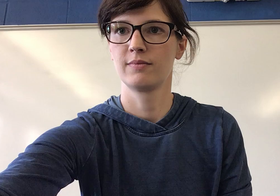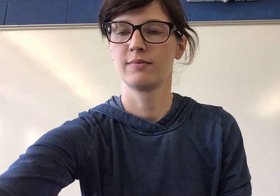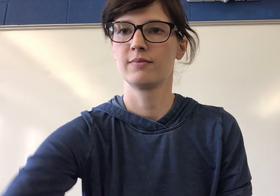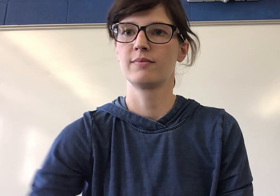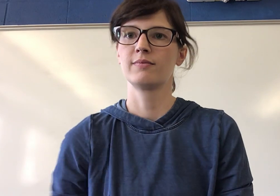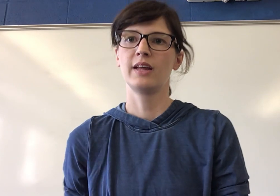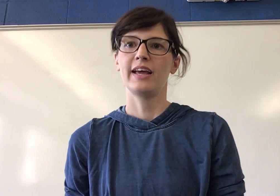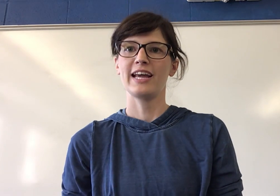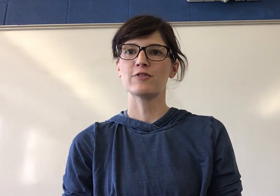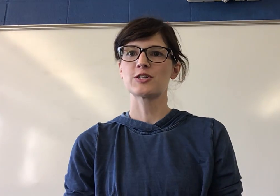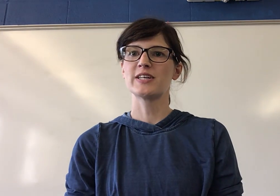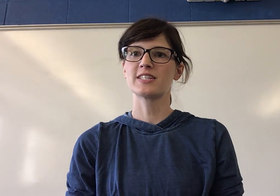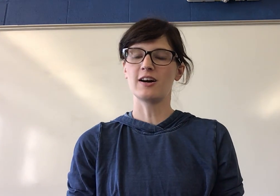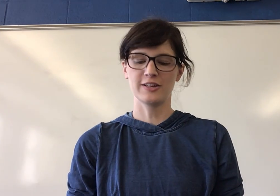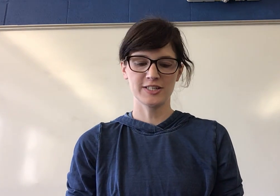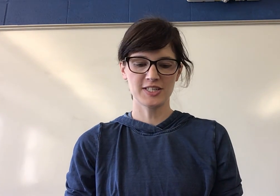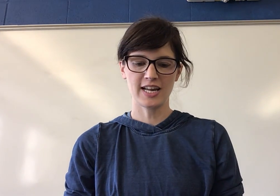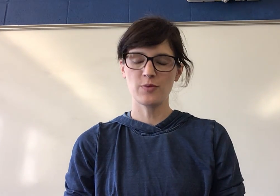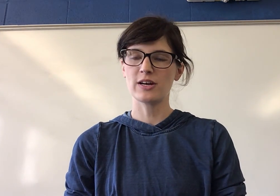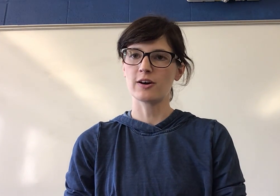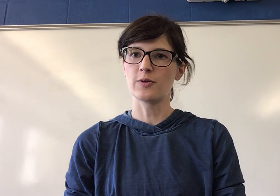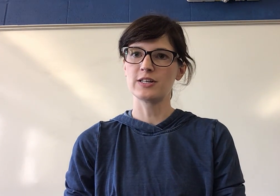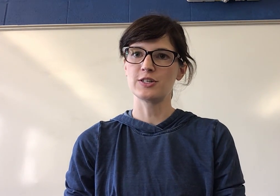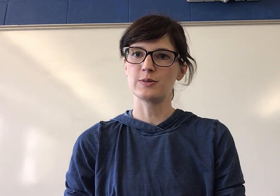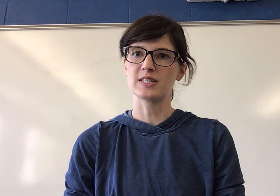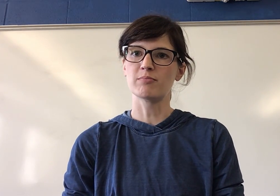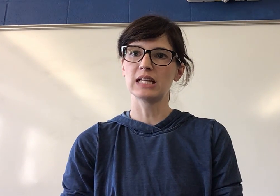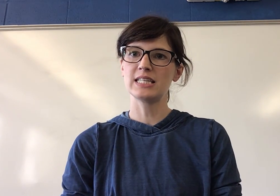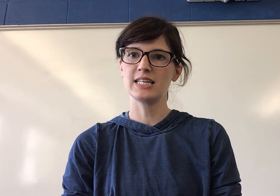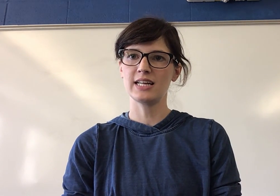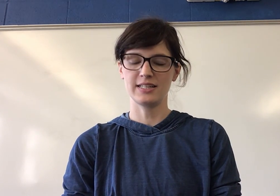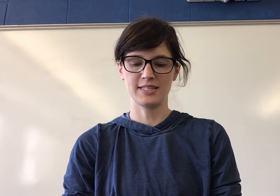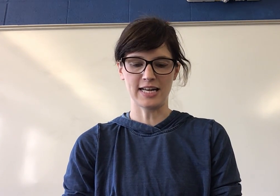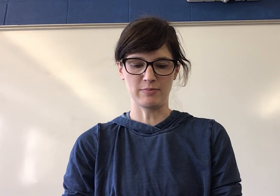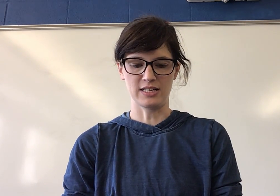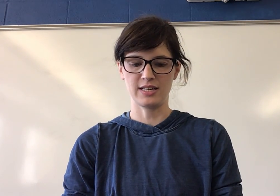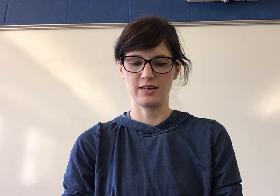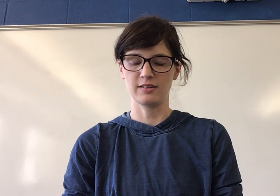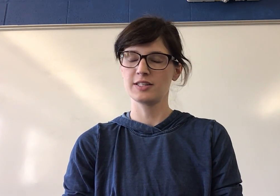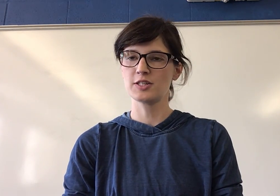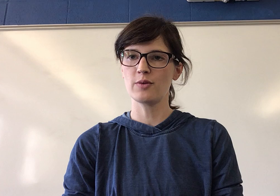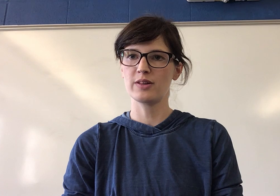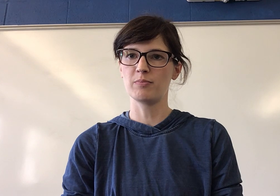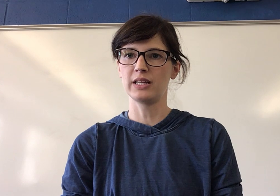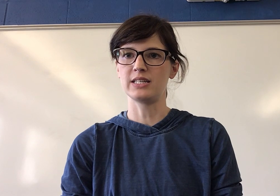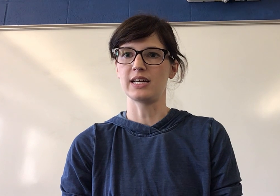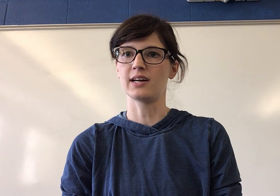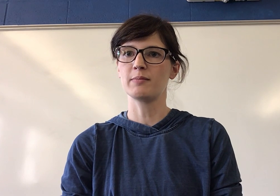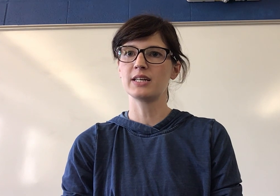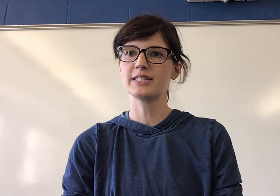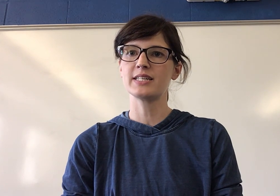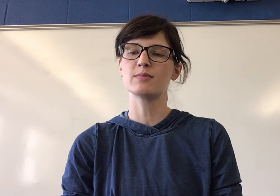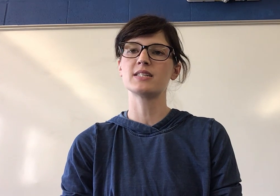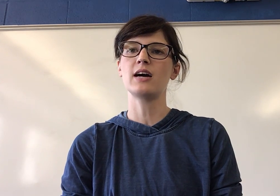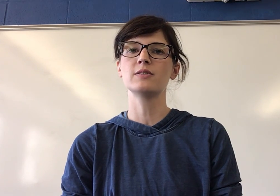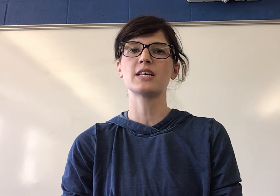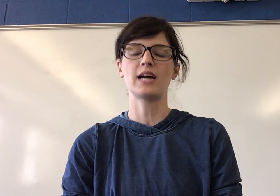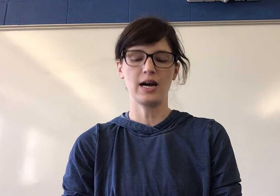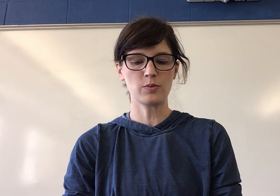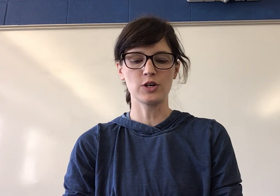Hey first grade scholars! Today we are going to do some blending and segmenting. Let's start with blending. I'm gonna say some sounds and I want